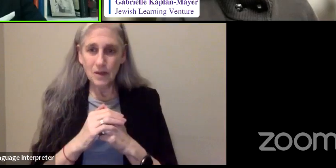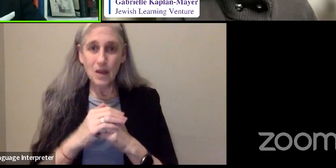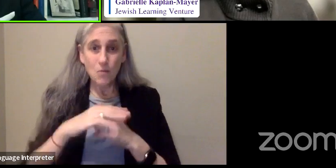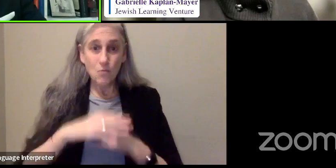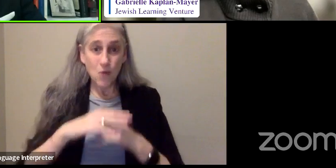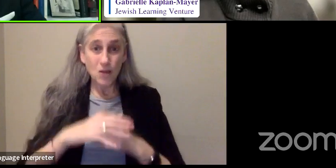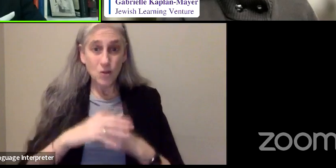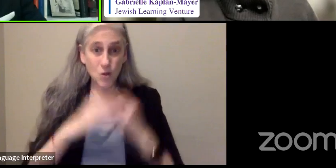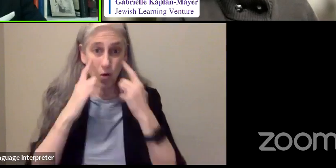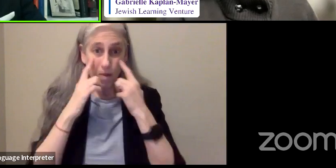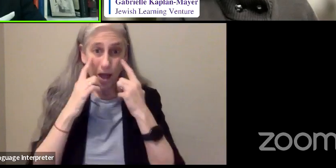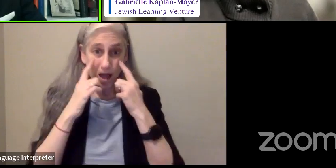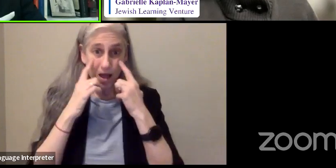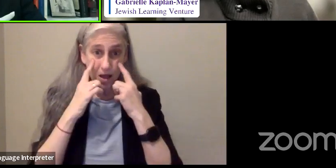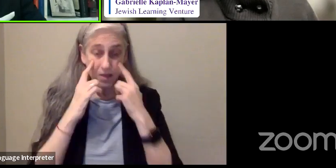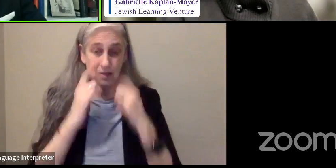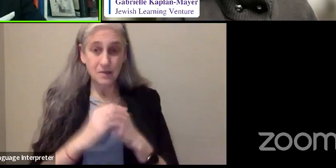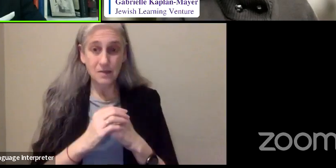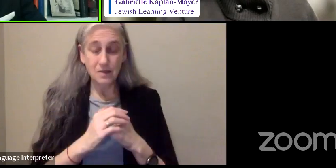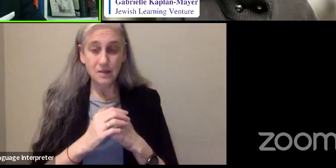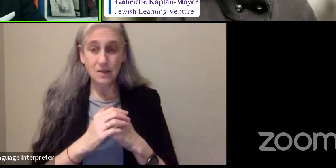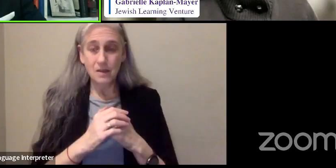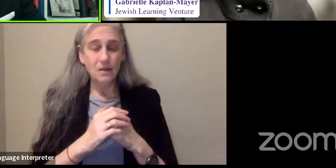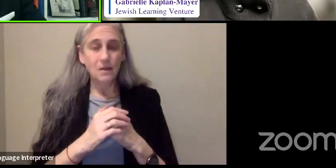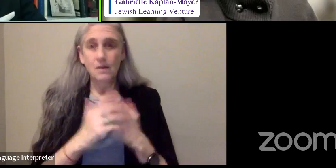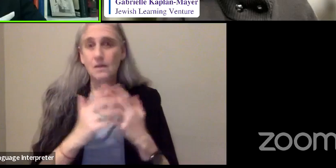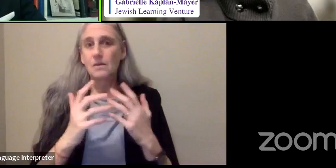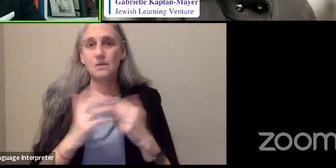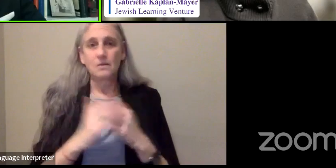simply off the scale.